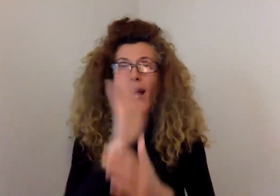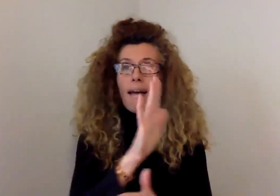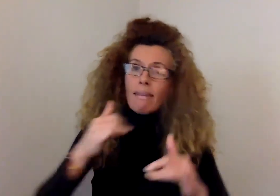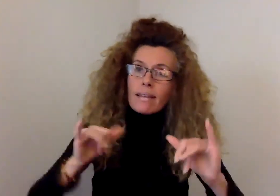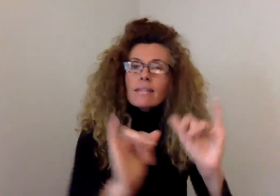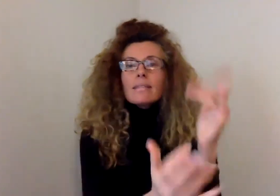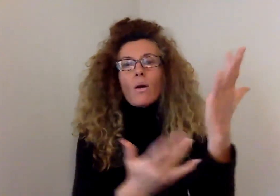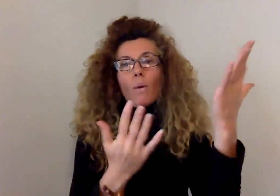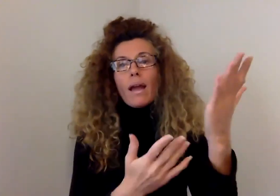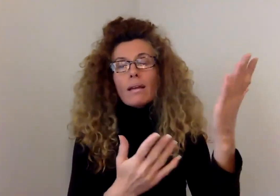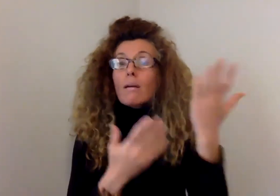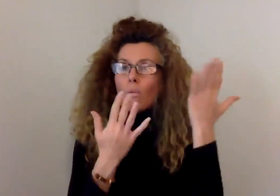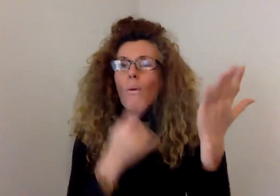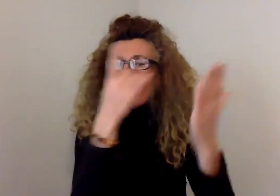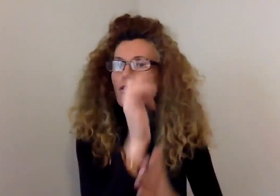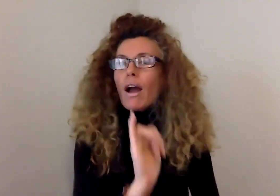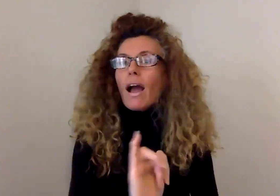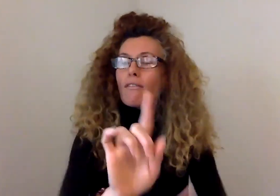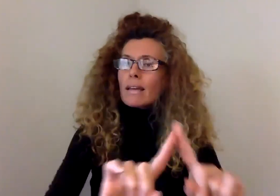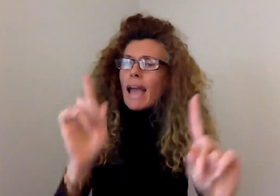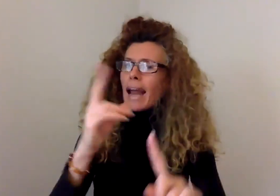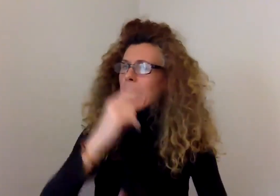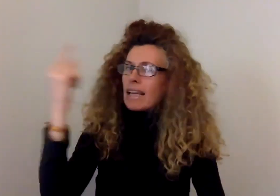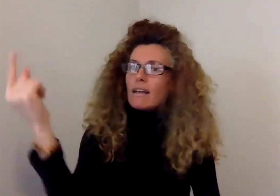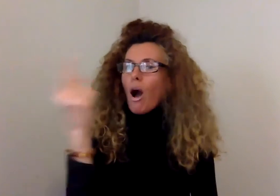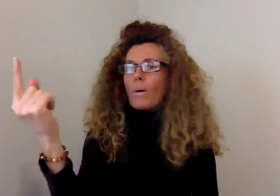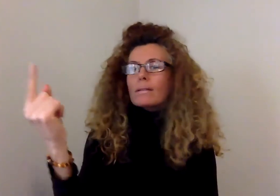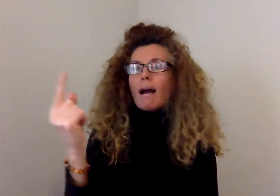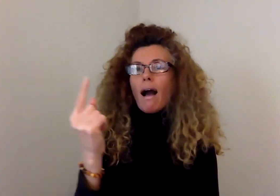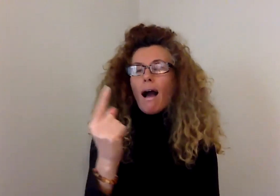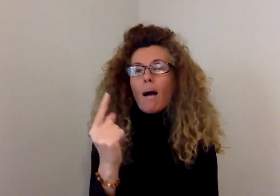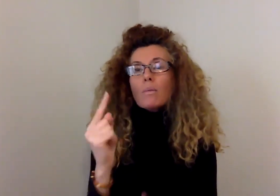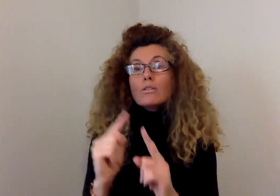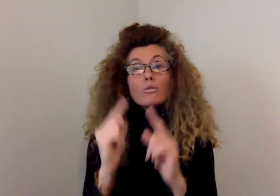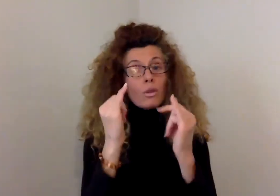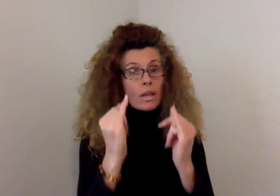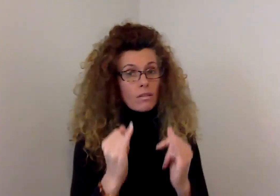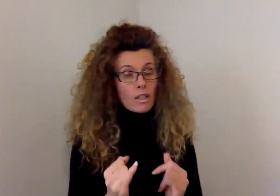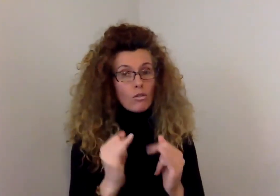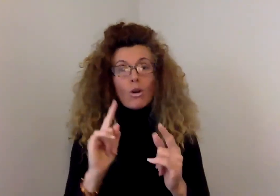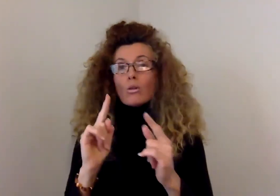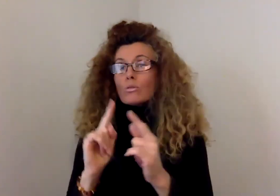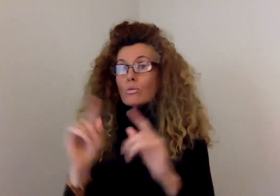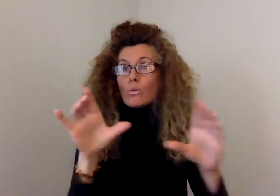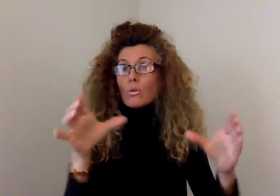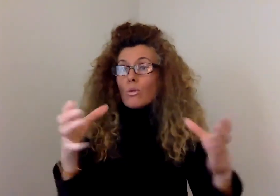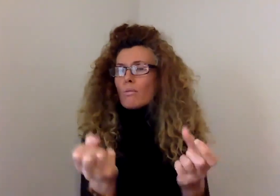forever. And yet he has always come to the individual, to the multitude, to the nation,